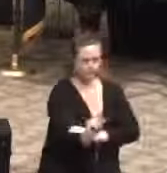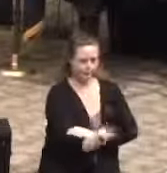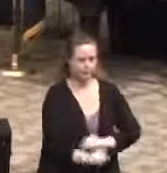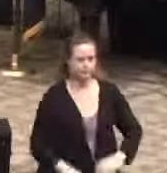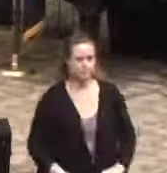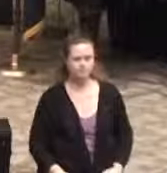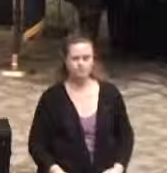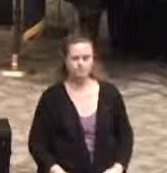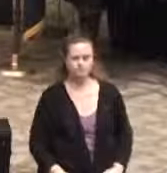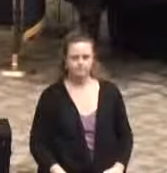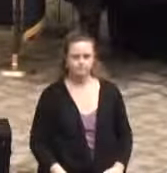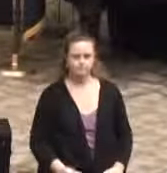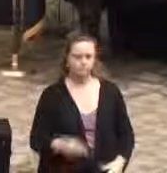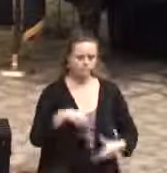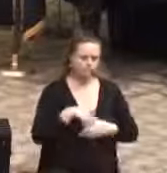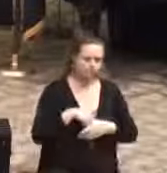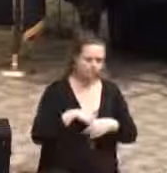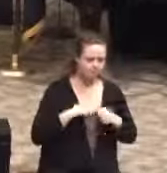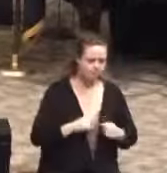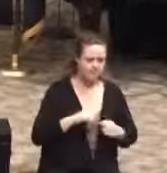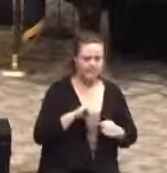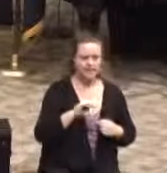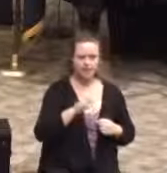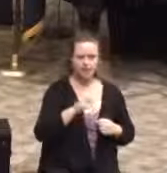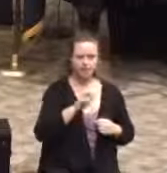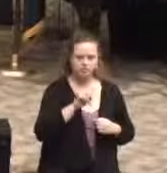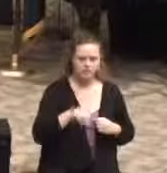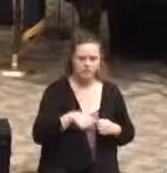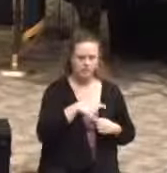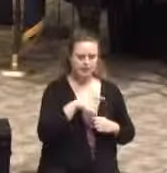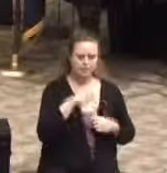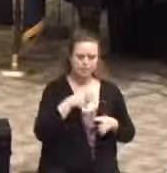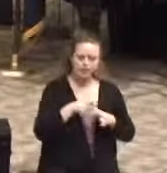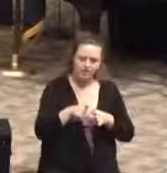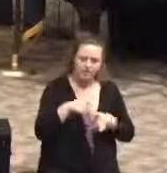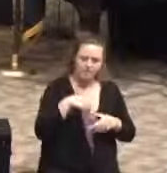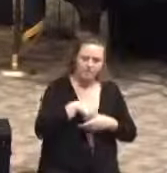learned, that integrity, the professionalism. It'll bring you far.